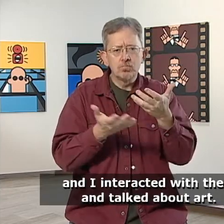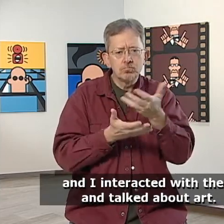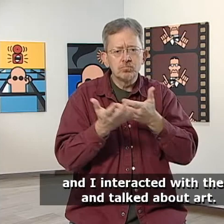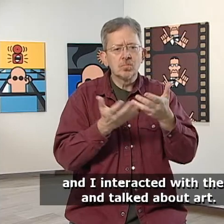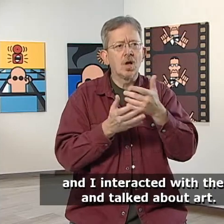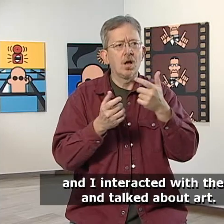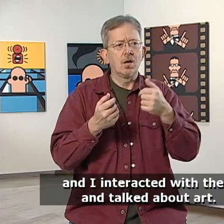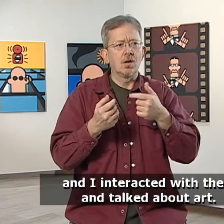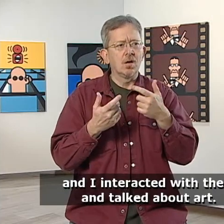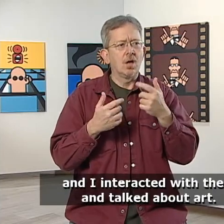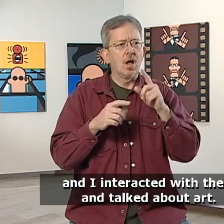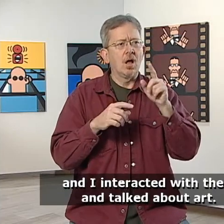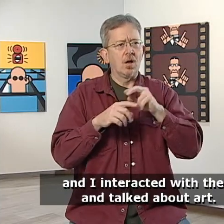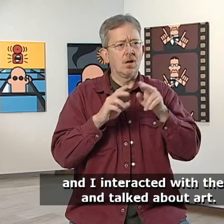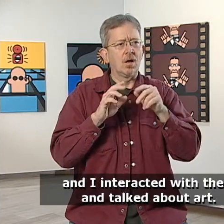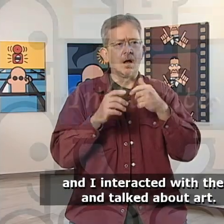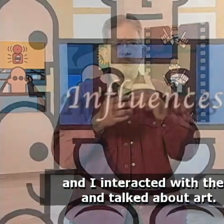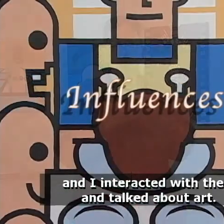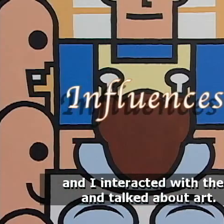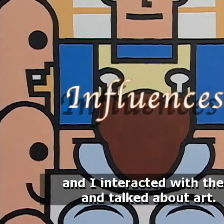and I interacted with them and talked about art.